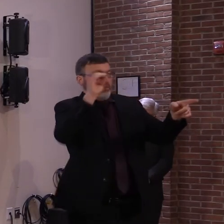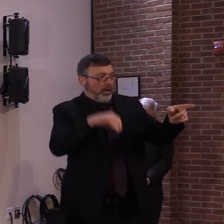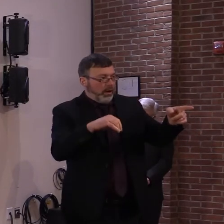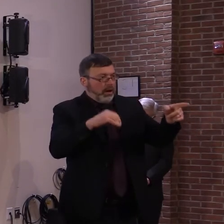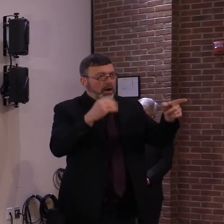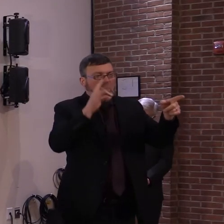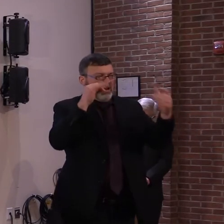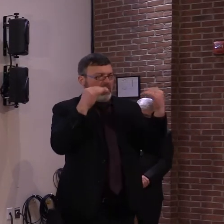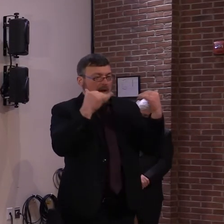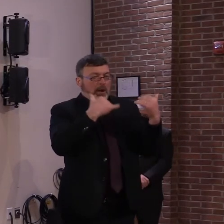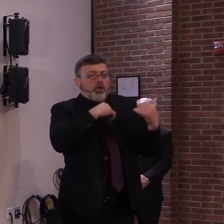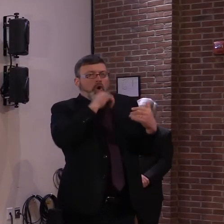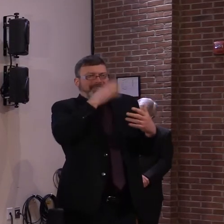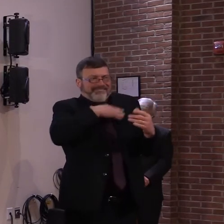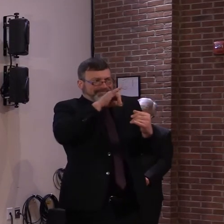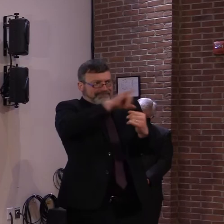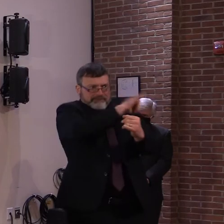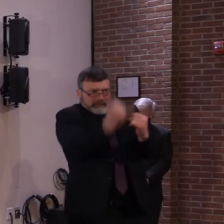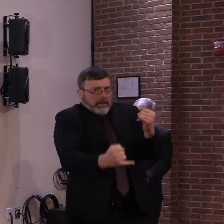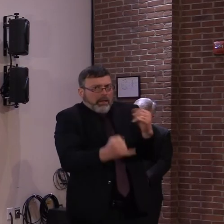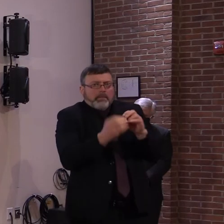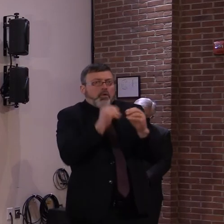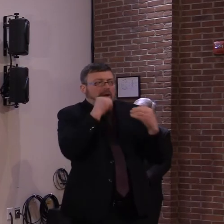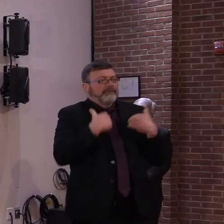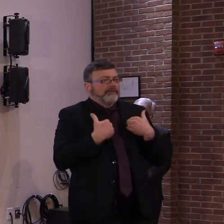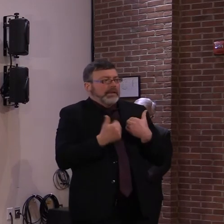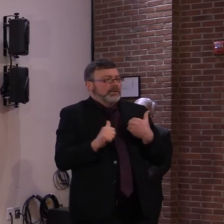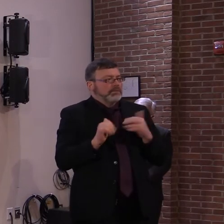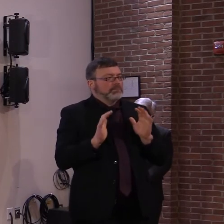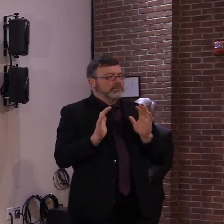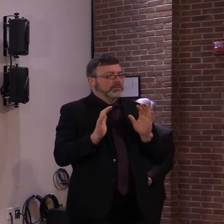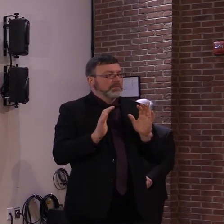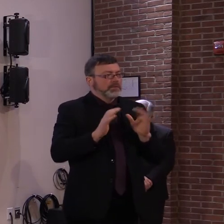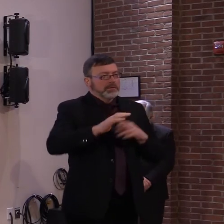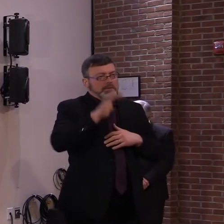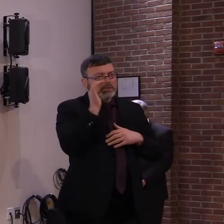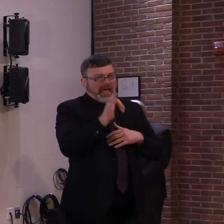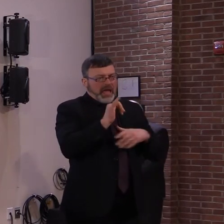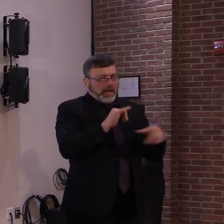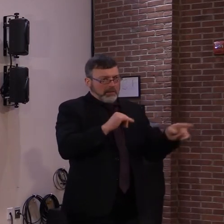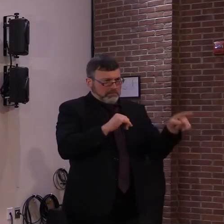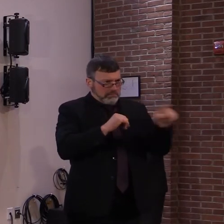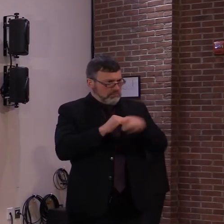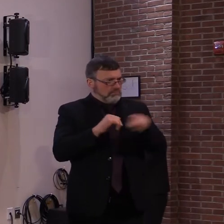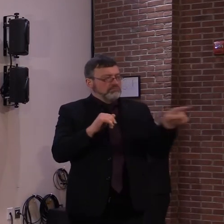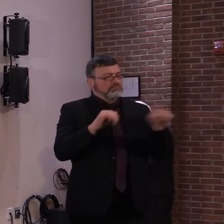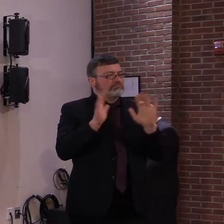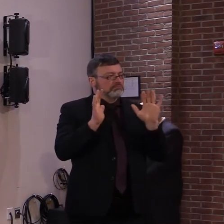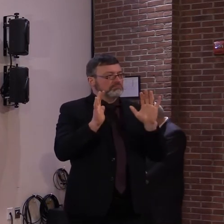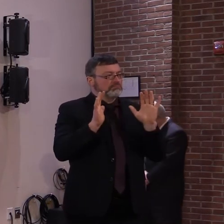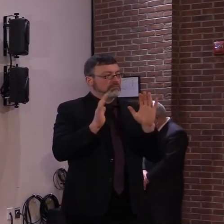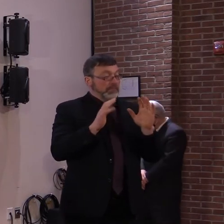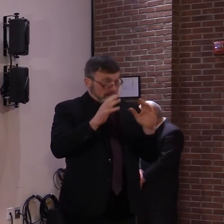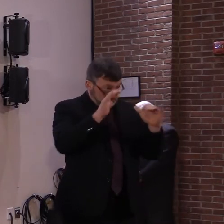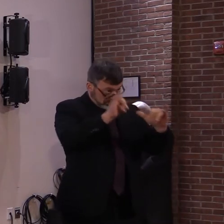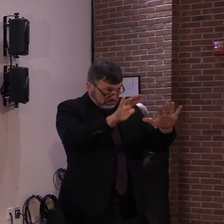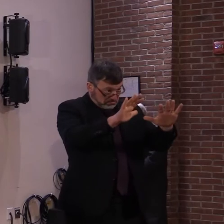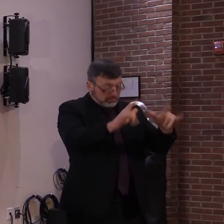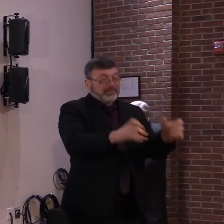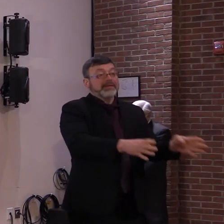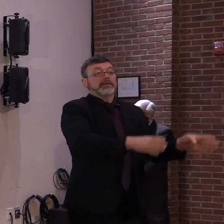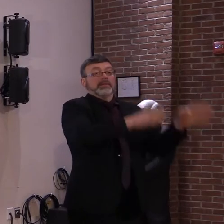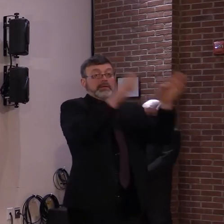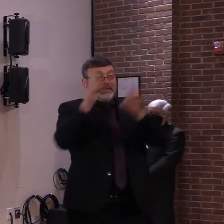the healthcare workforce. With regard to adverse events, these are